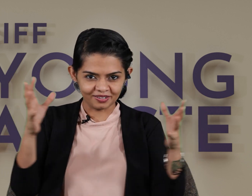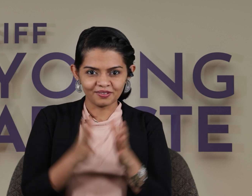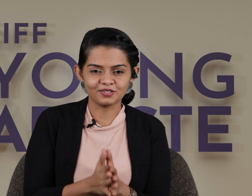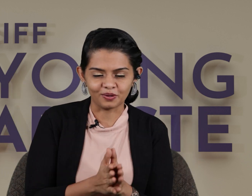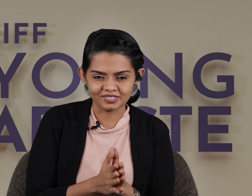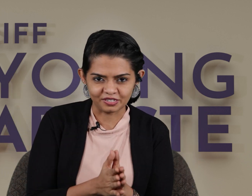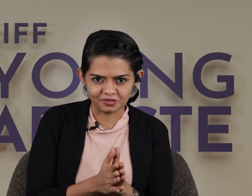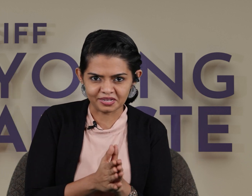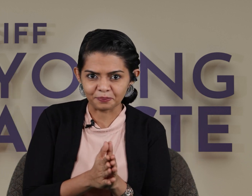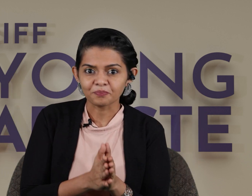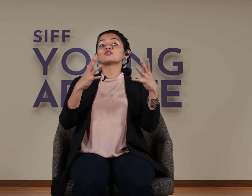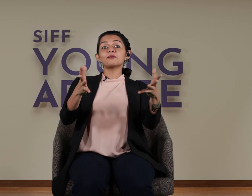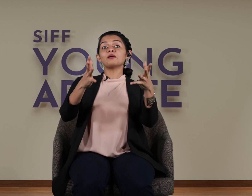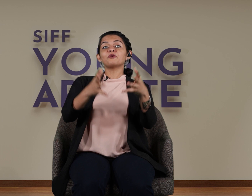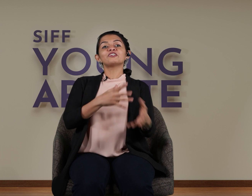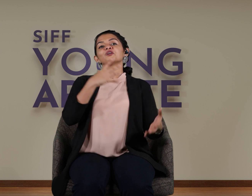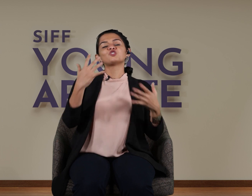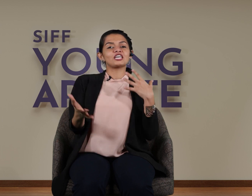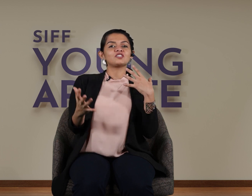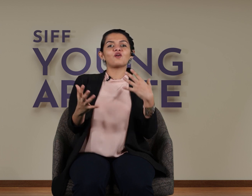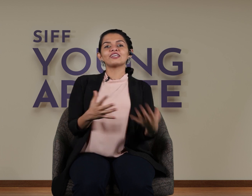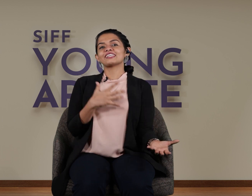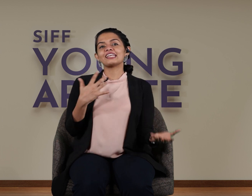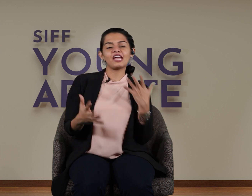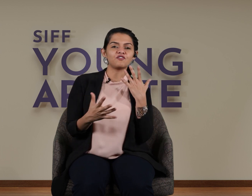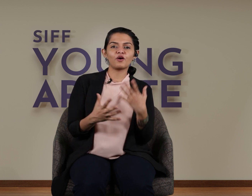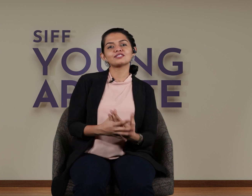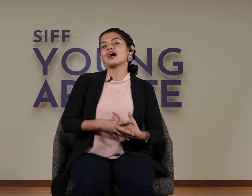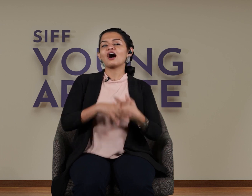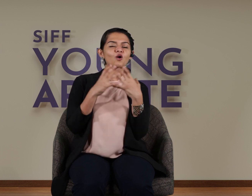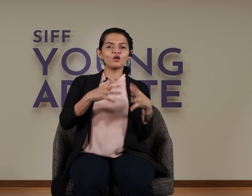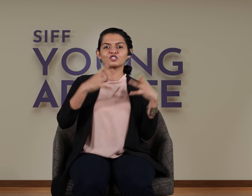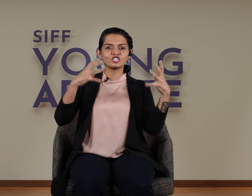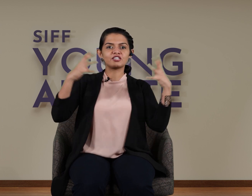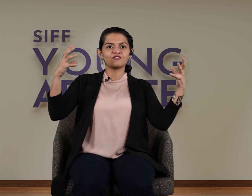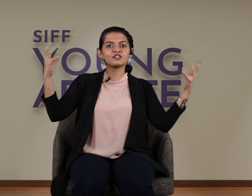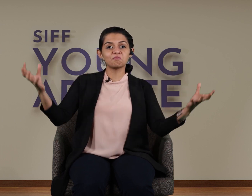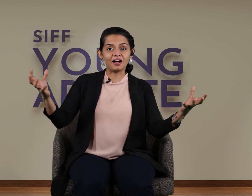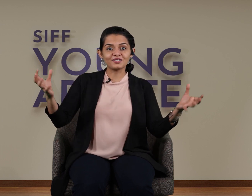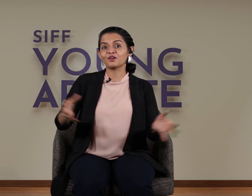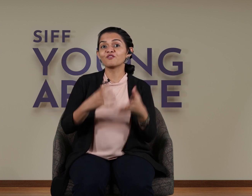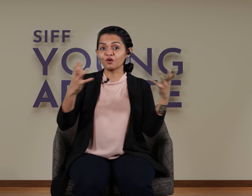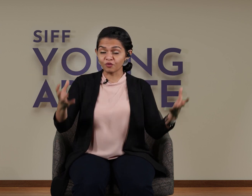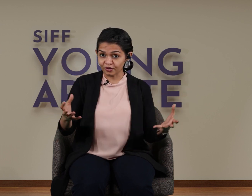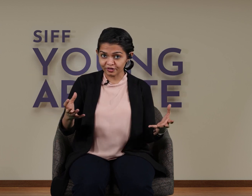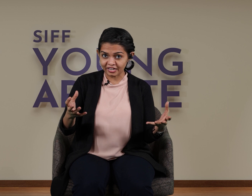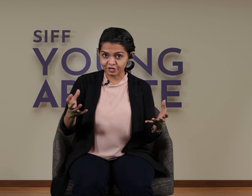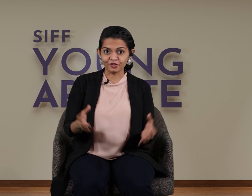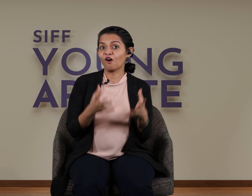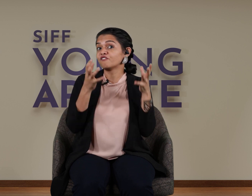the songs that you sing so simply put chest voice and head voice are all just different parts of your vocal range of